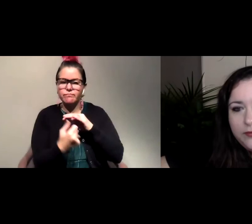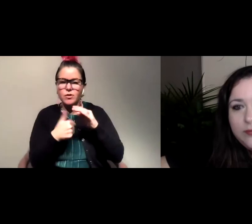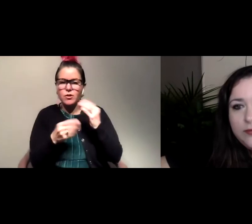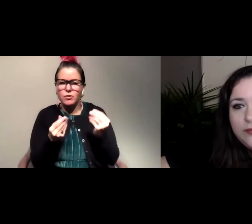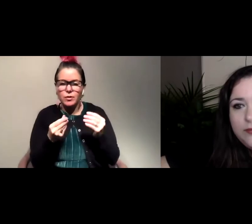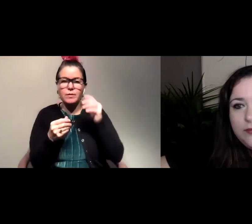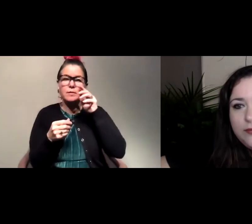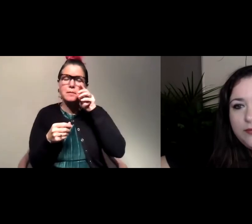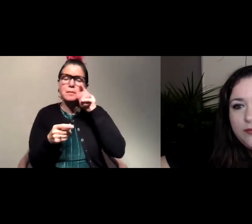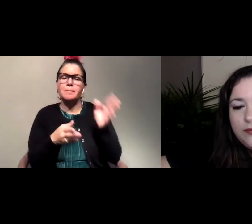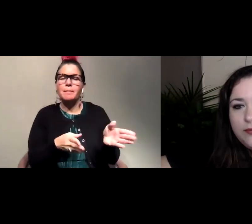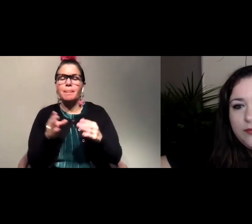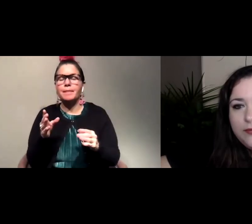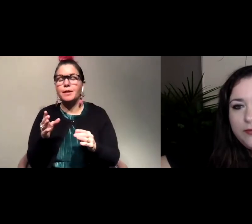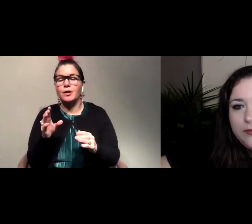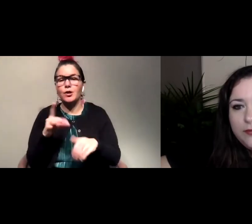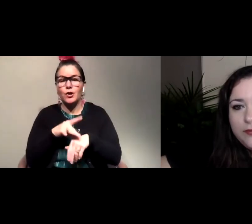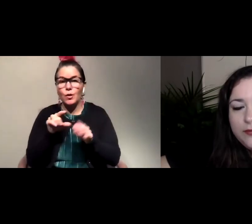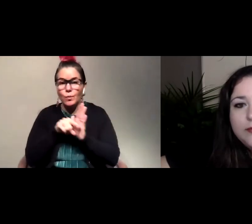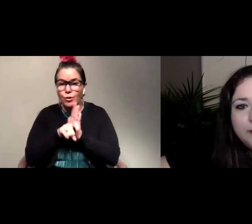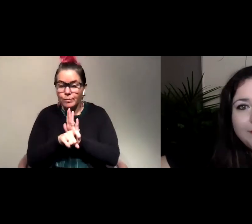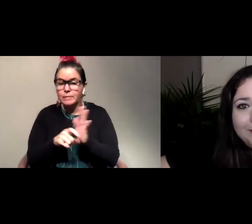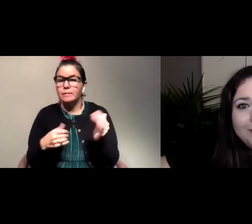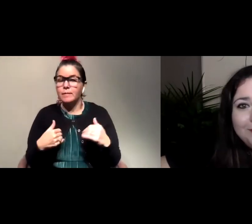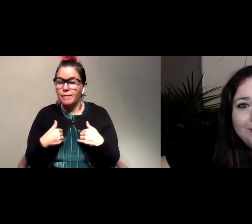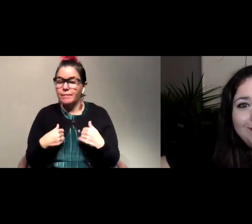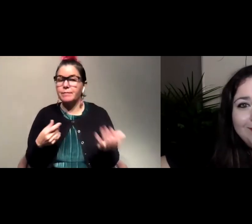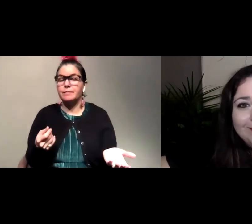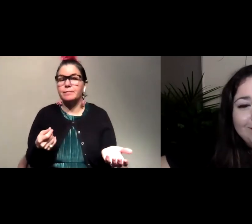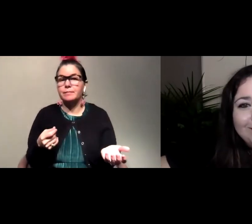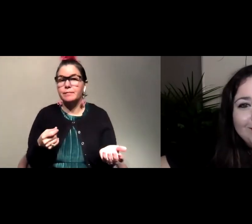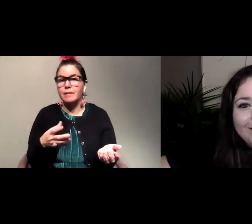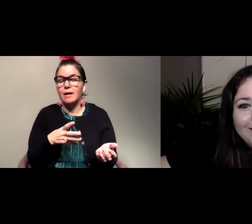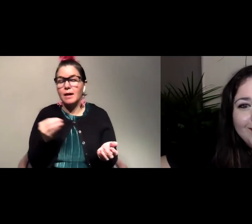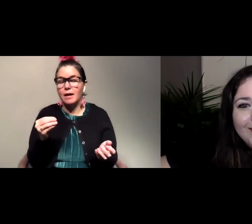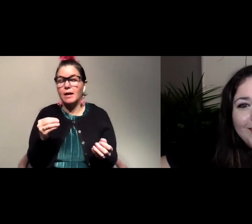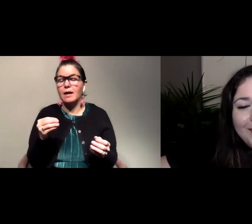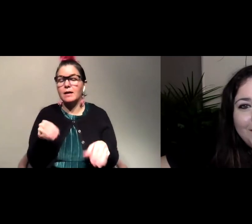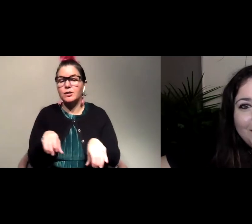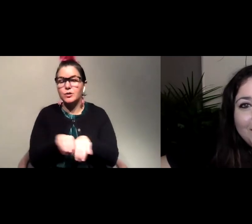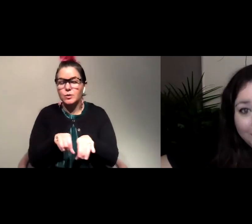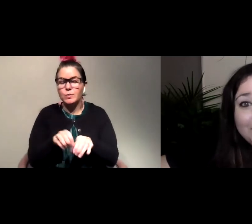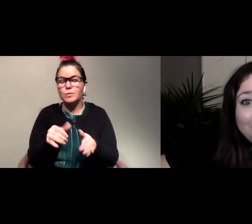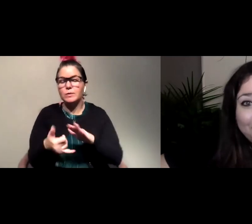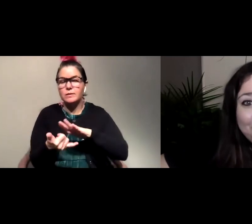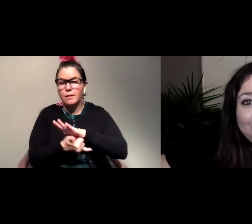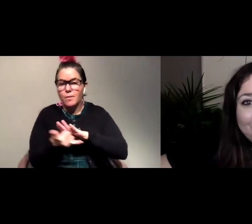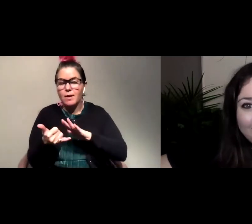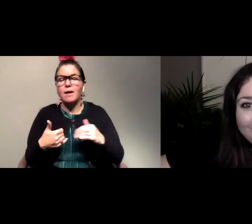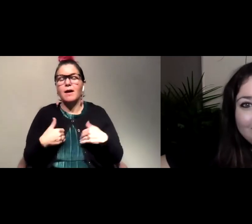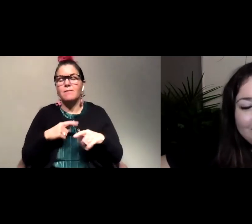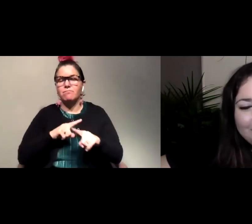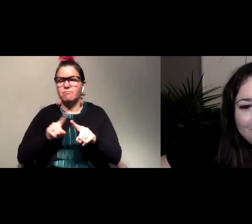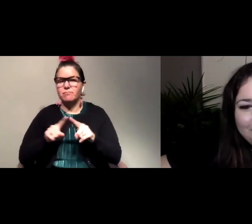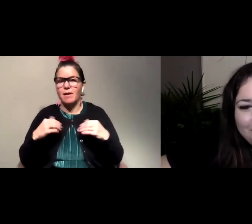things like earthworms. And even in things like our sewers and our subways, there's lots of animals down